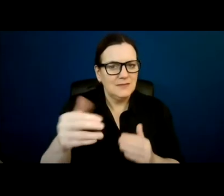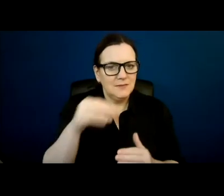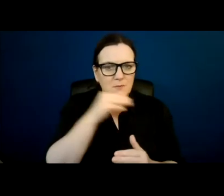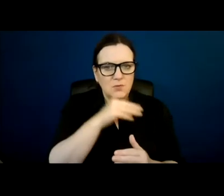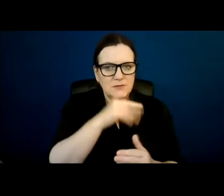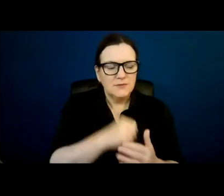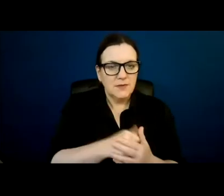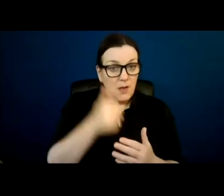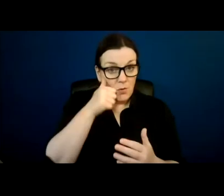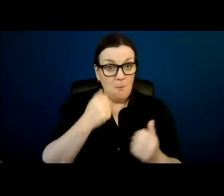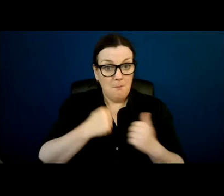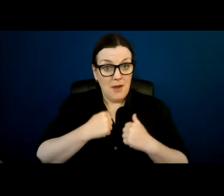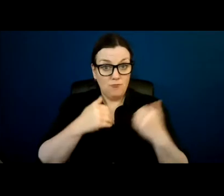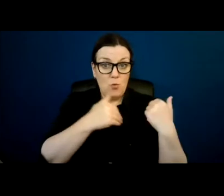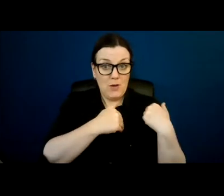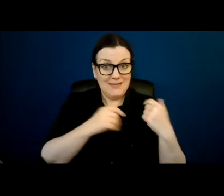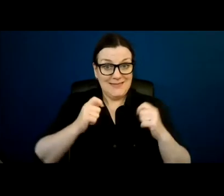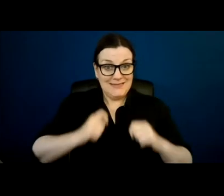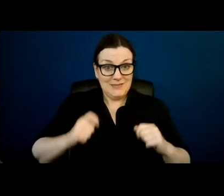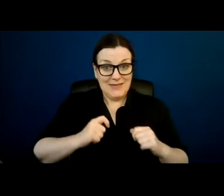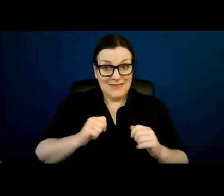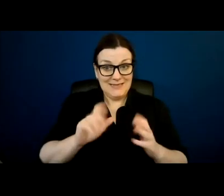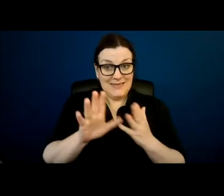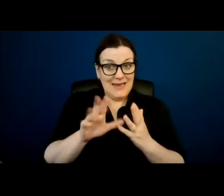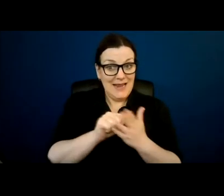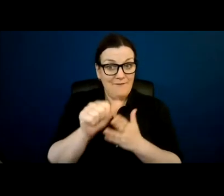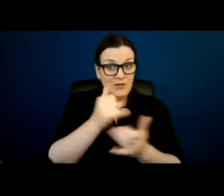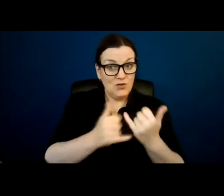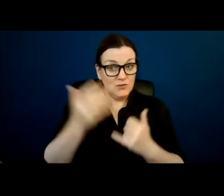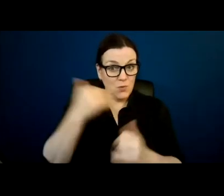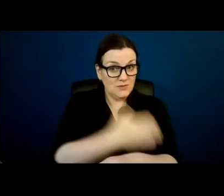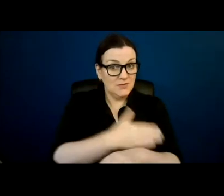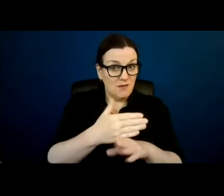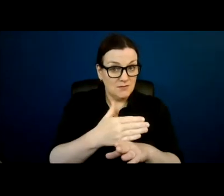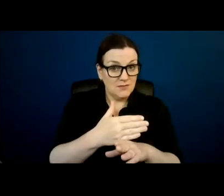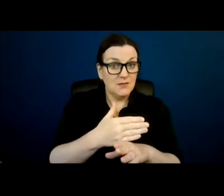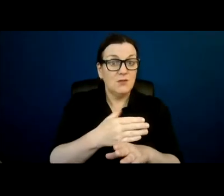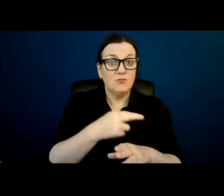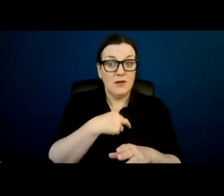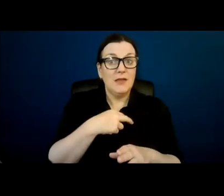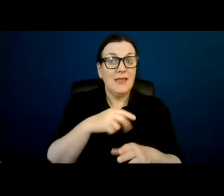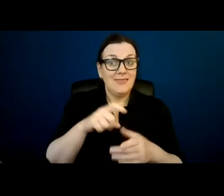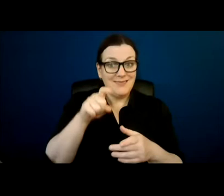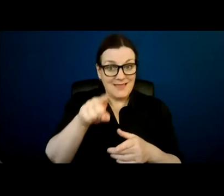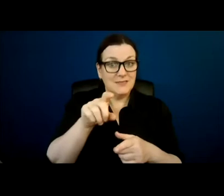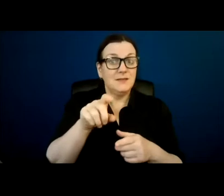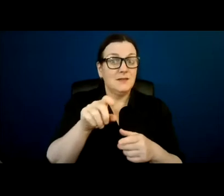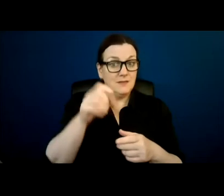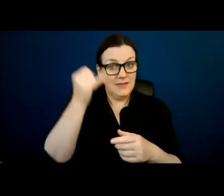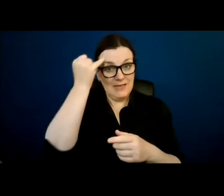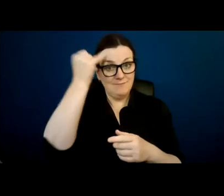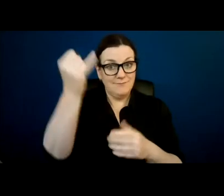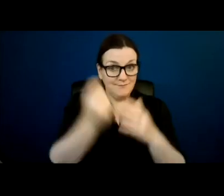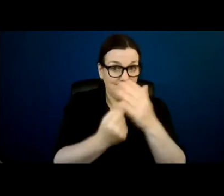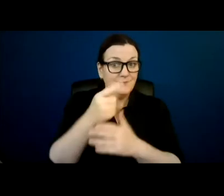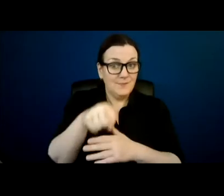role as a solicitor, when I started 10 or 11 years ago, enduring powers of attorney were very much unknown. What we're starting